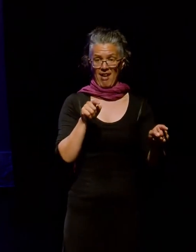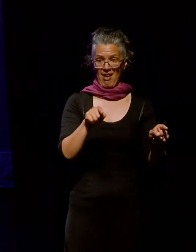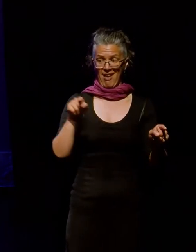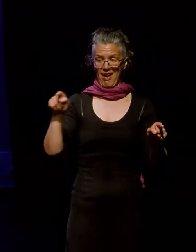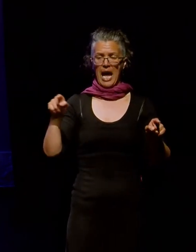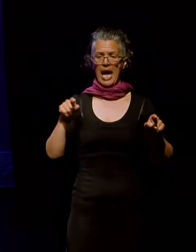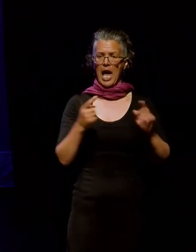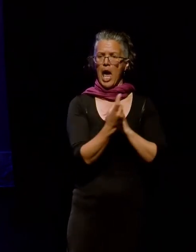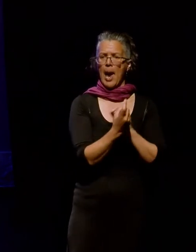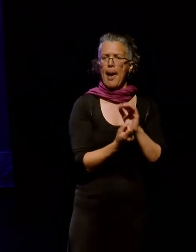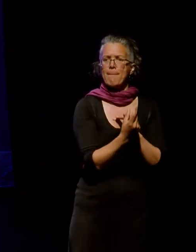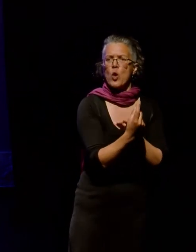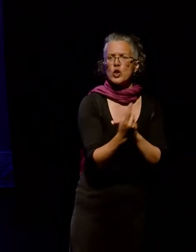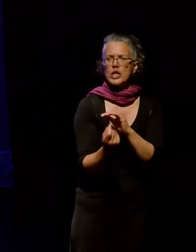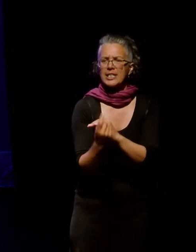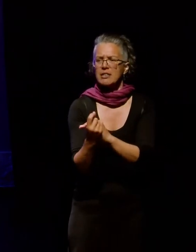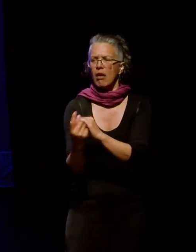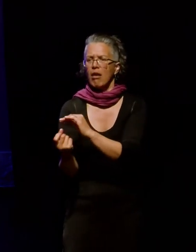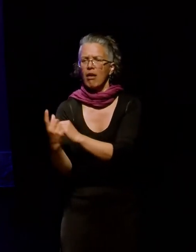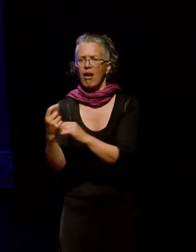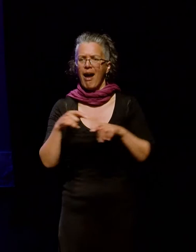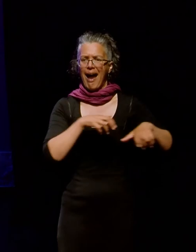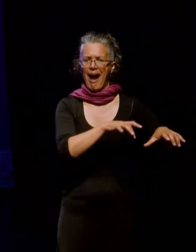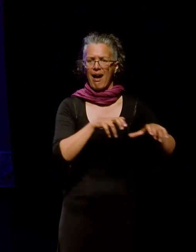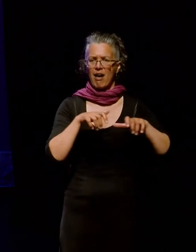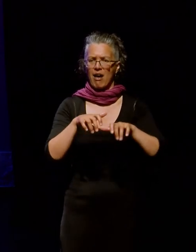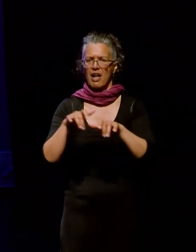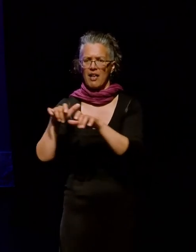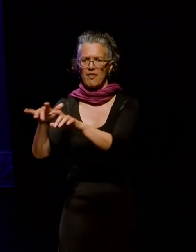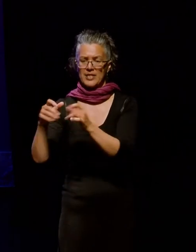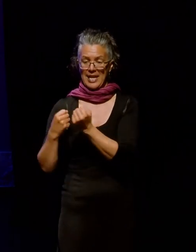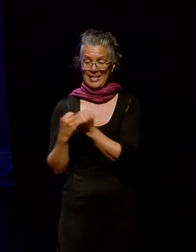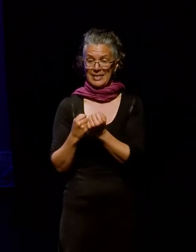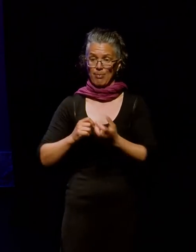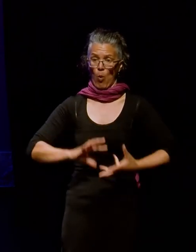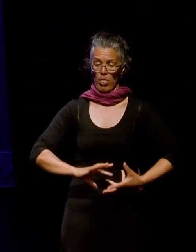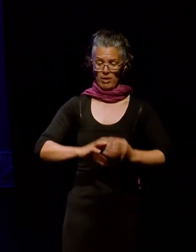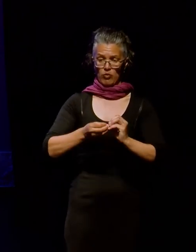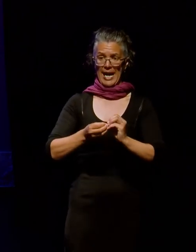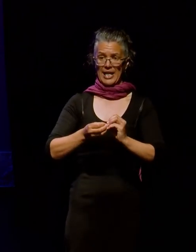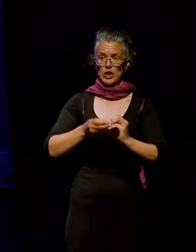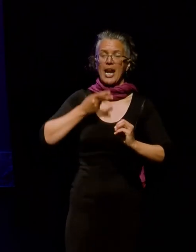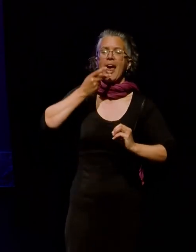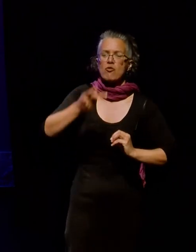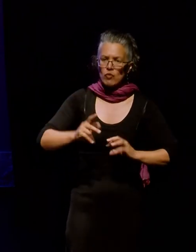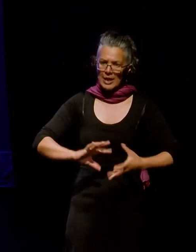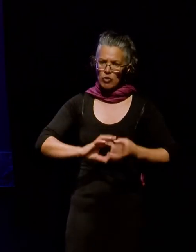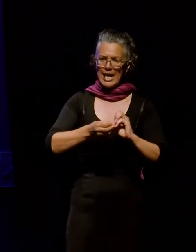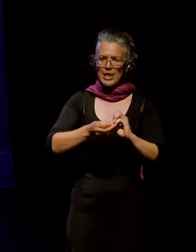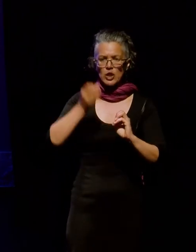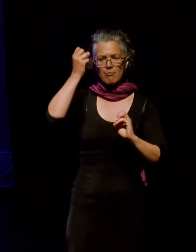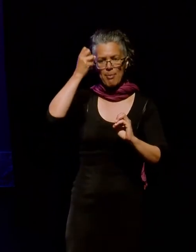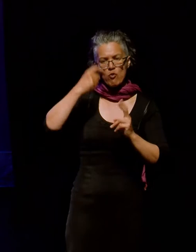Emergent archives are outside spaces, emerging spaces that support the creation and recreation of identity and memory.